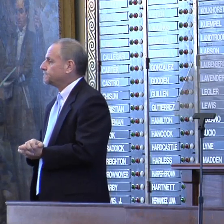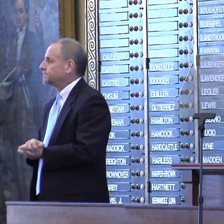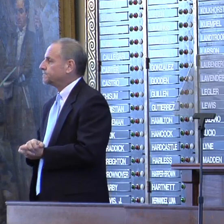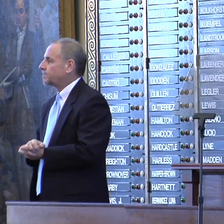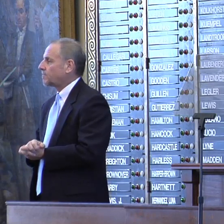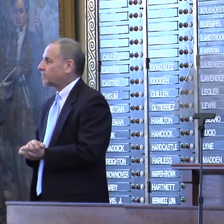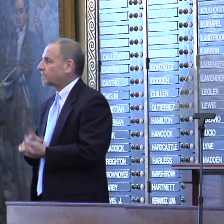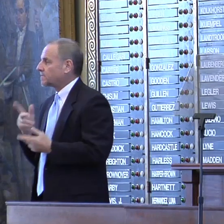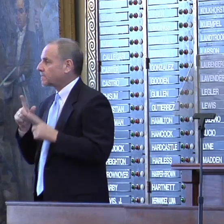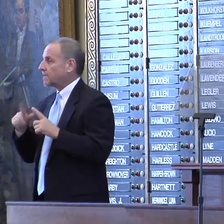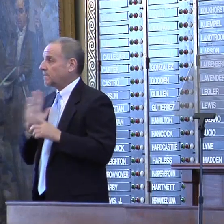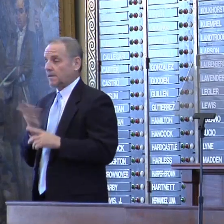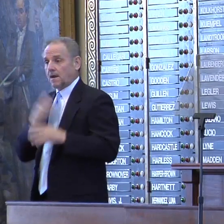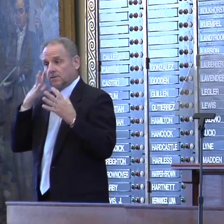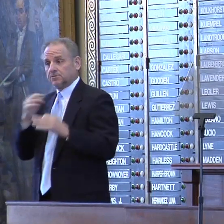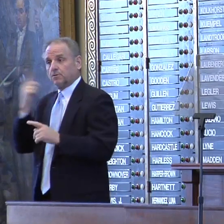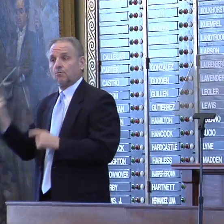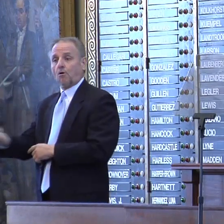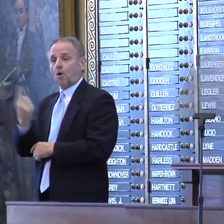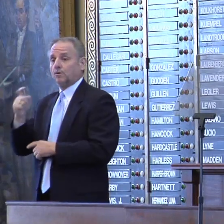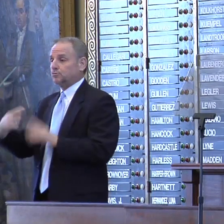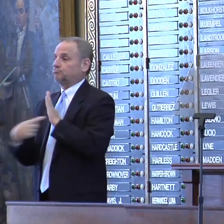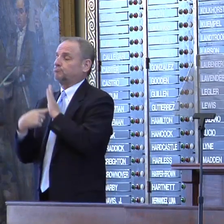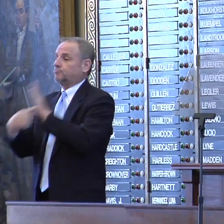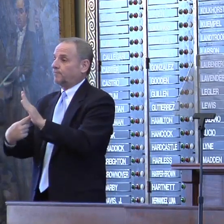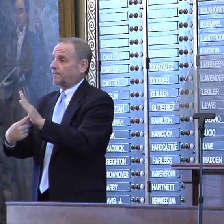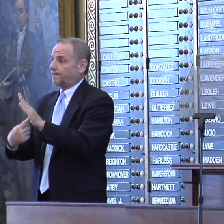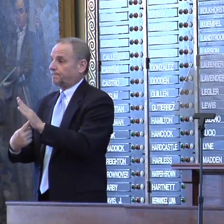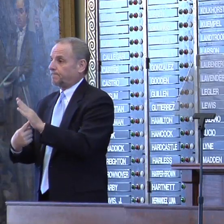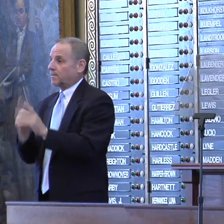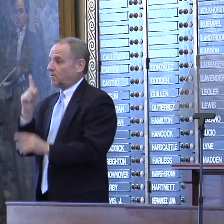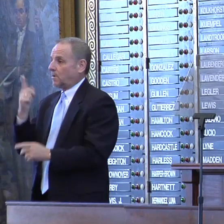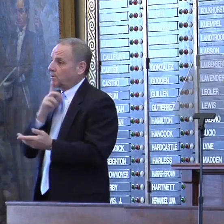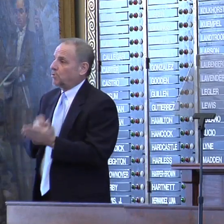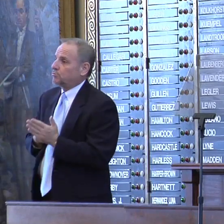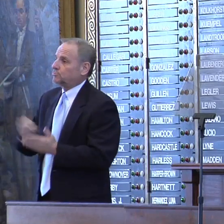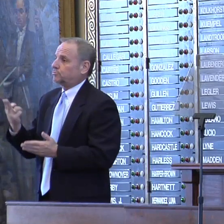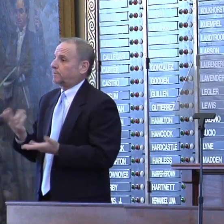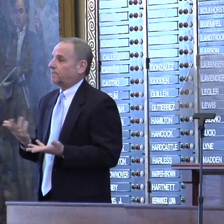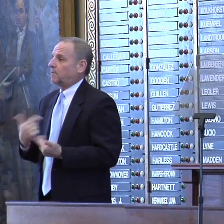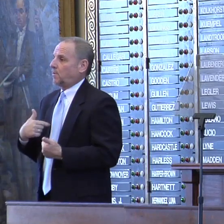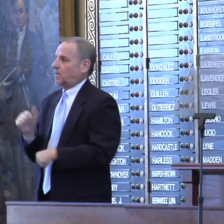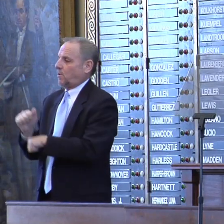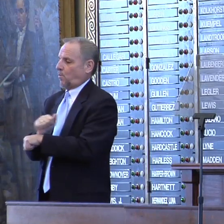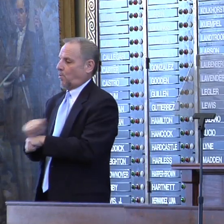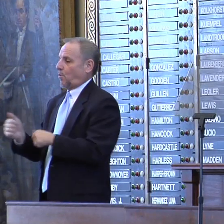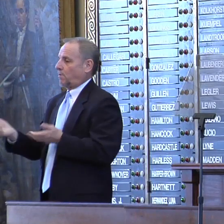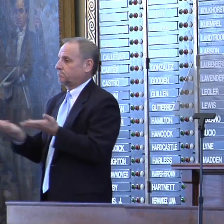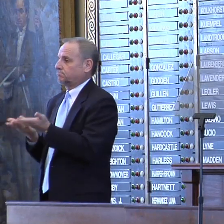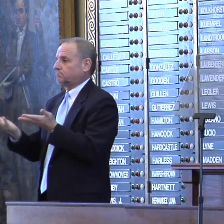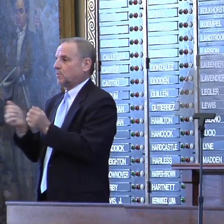You know, in the end, our decisions should always reflect a fundamental truth. We work for the people,